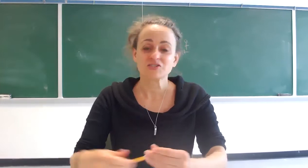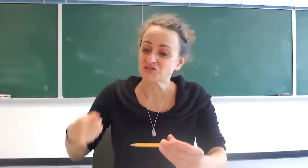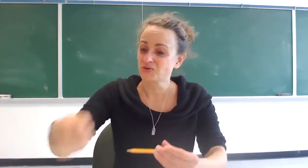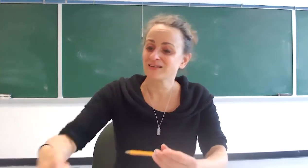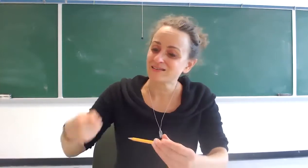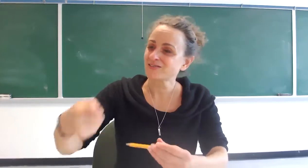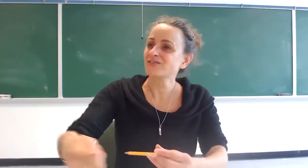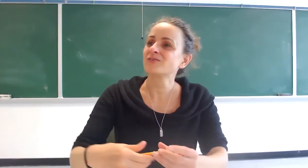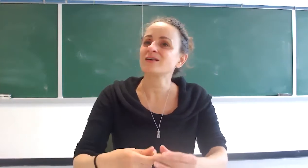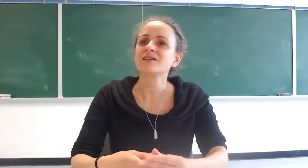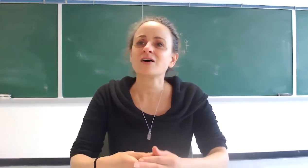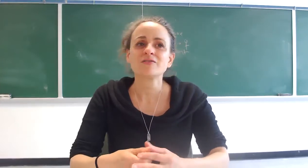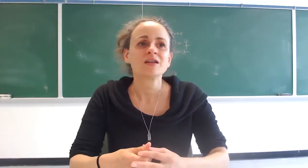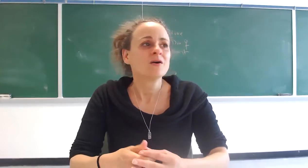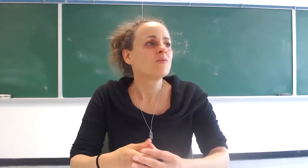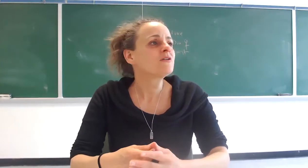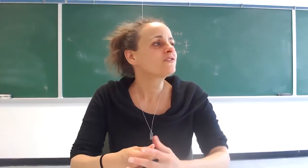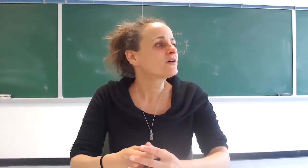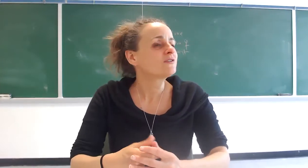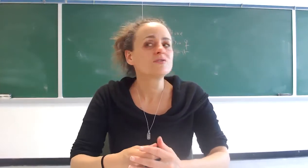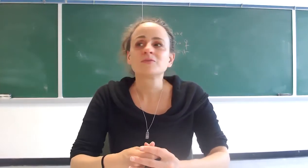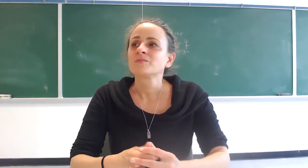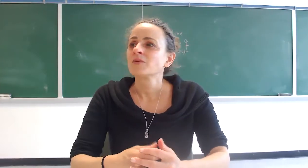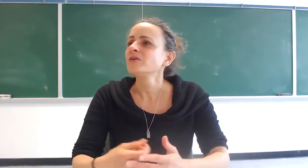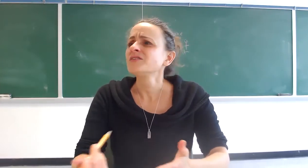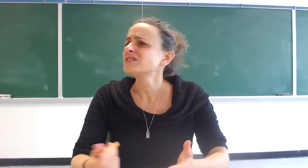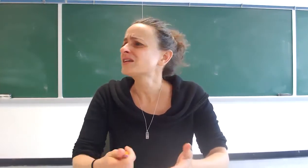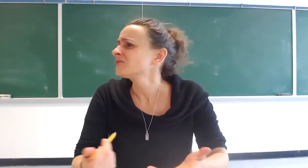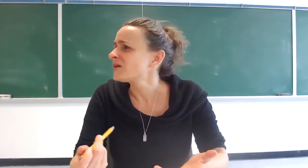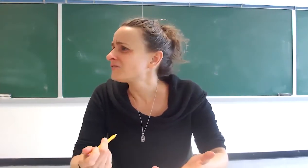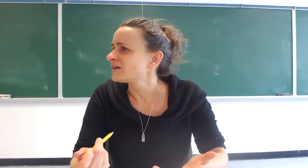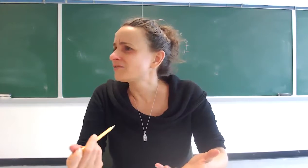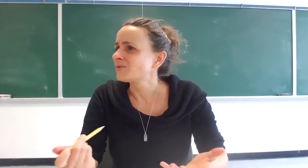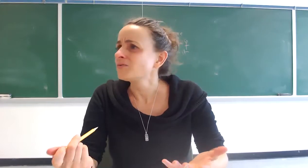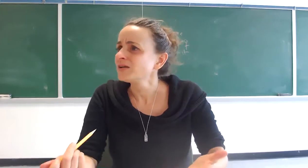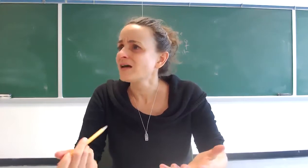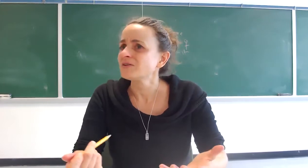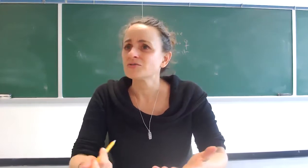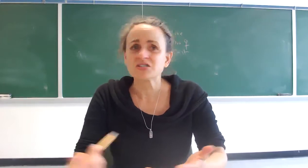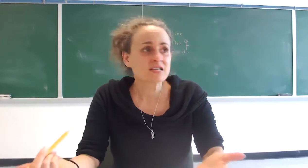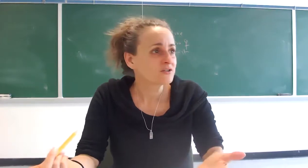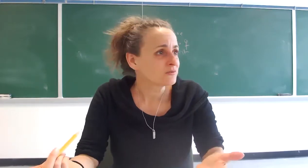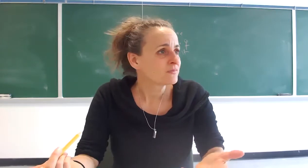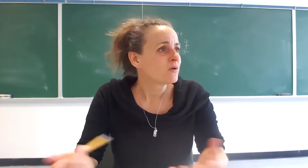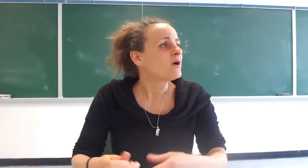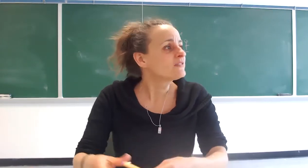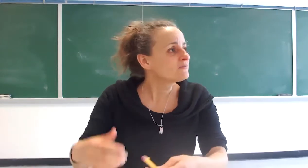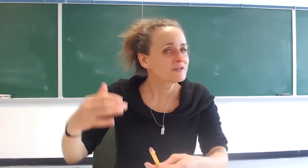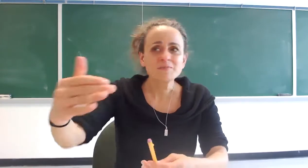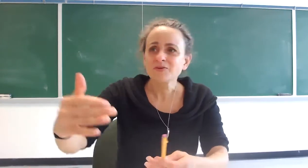just doing it just to get a kick out of it what are they trying to do why don't they just kill you off like if they want to really damage you just kill you why do they keep you